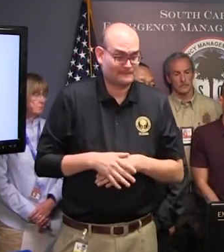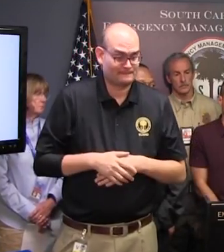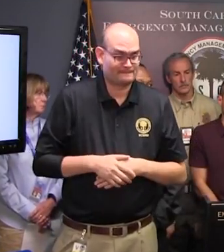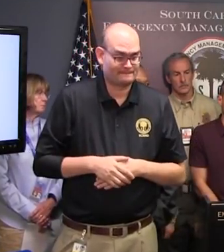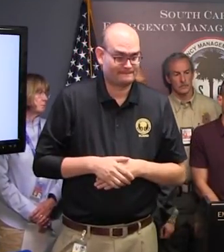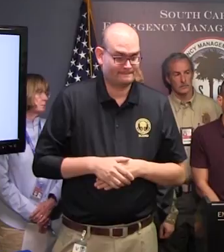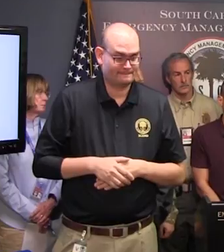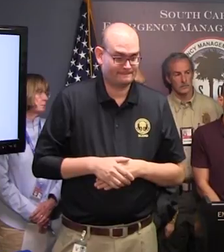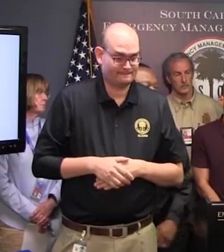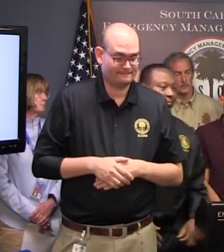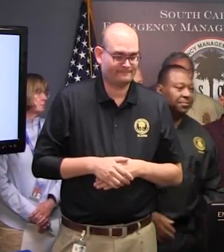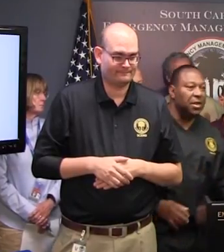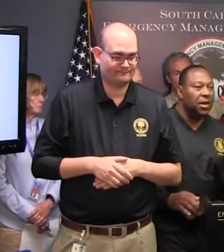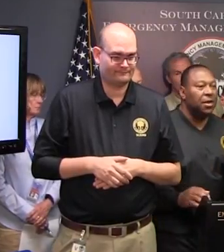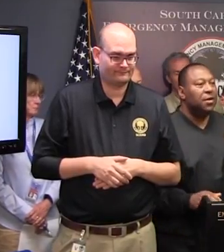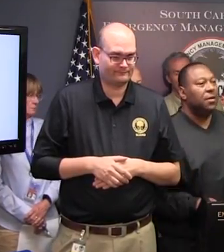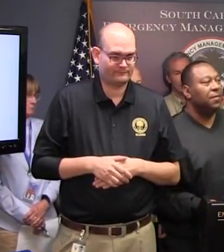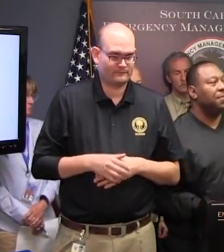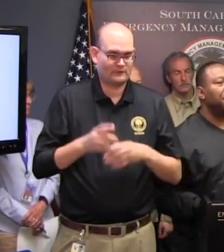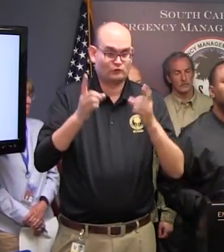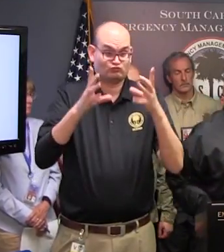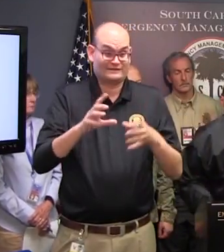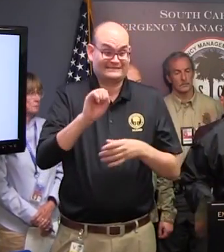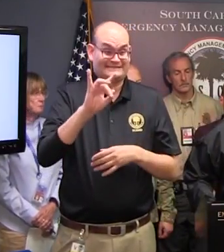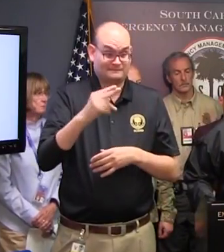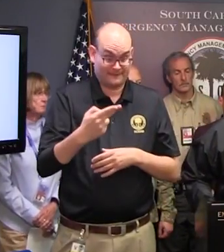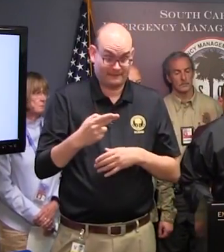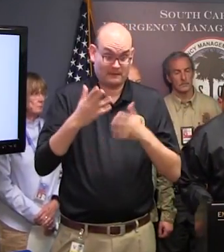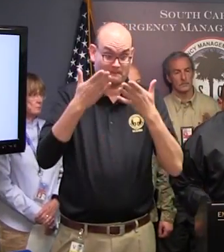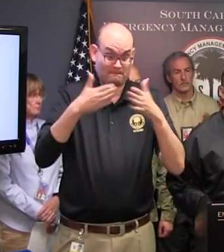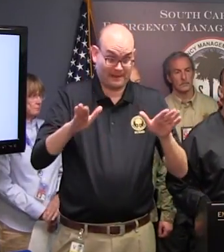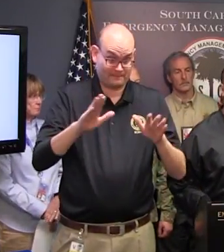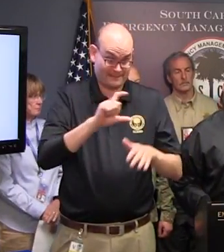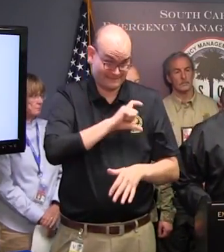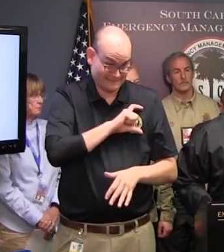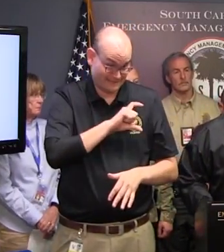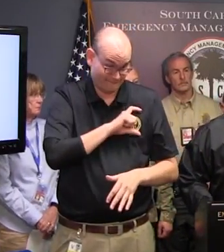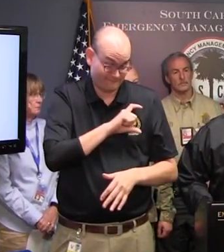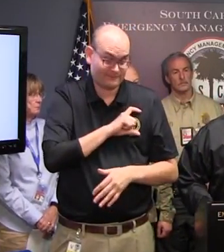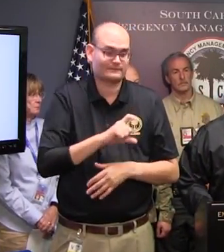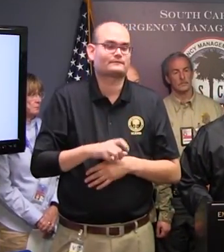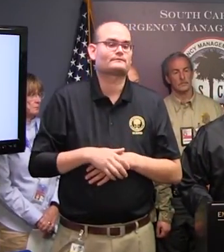you. Director Smith, Public State. Thank you, Governor. afternoon, everyone.